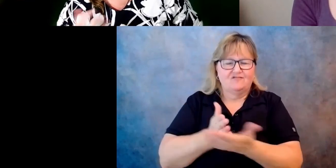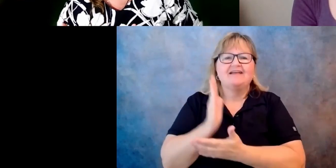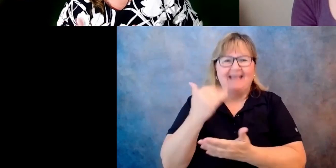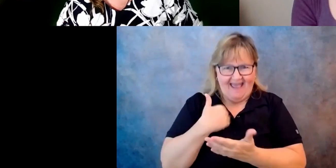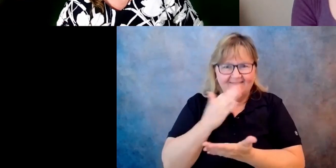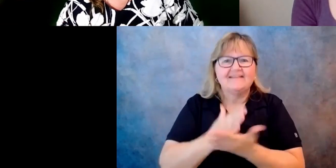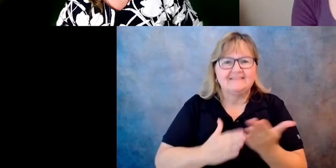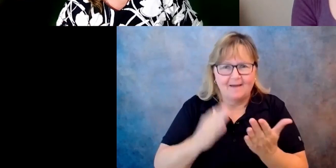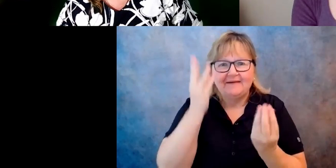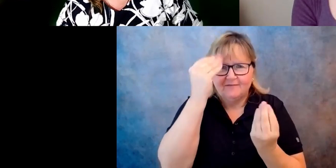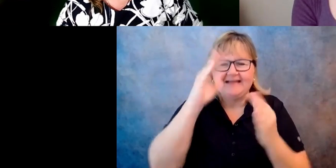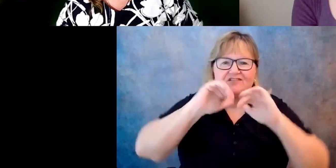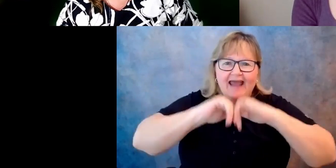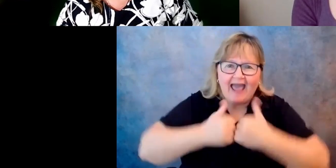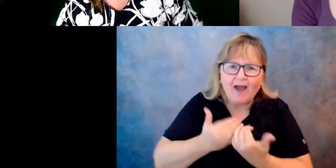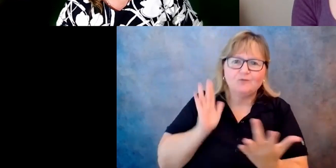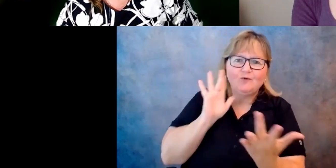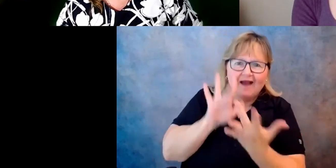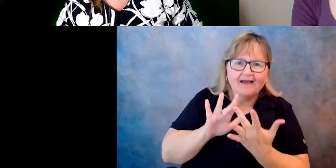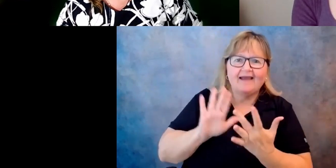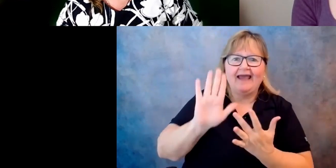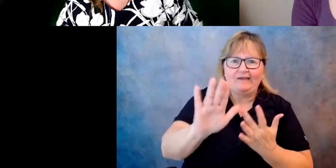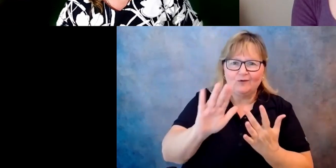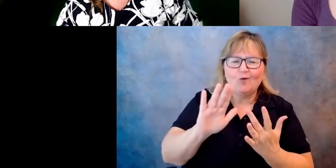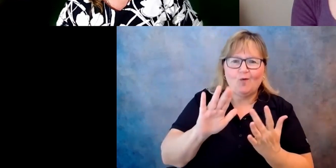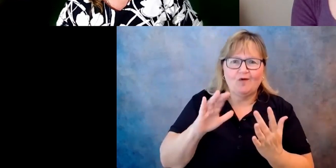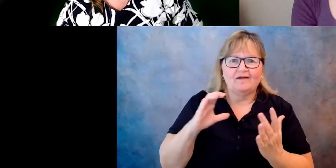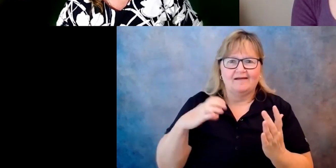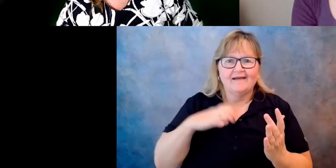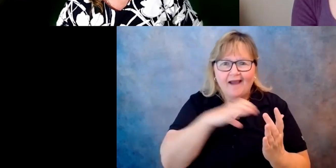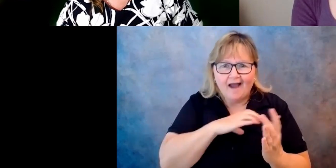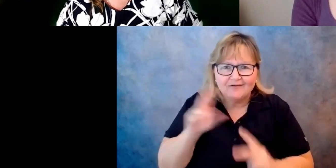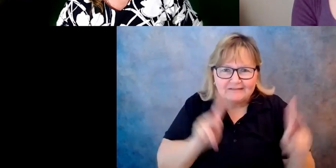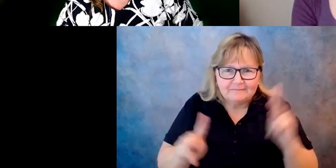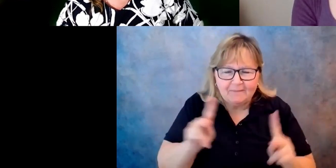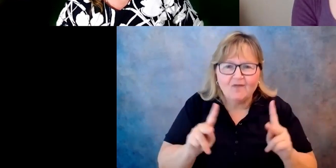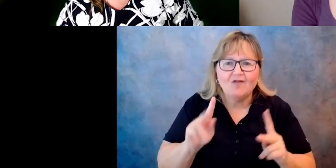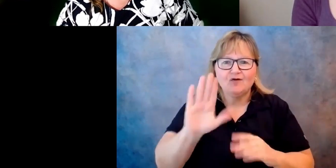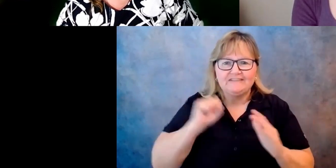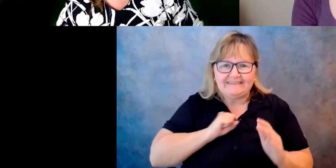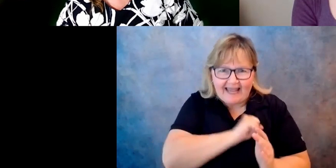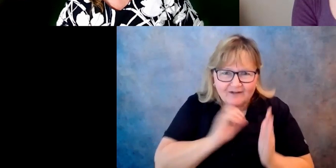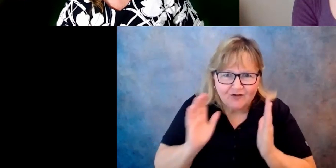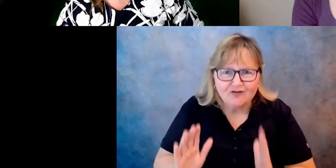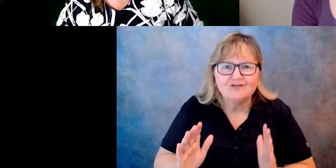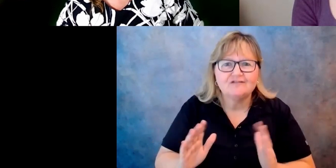contact your, your members of Congress about this, this particular issue. Um, I